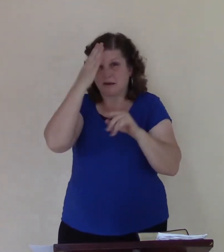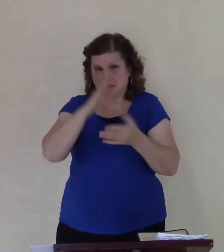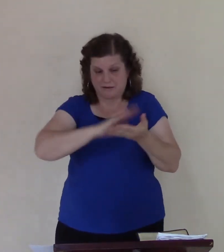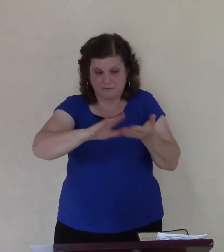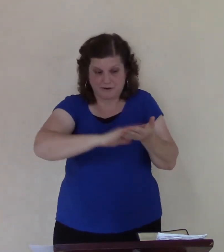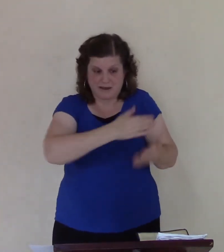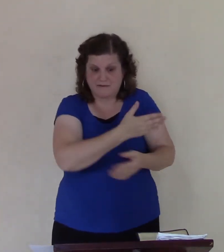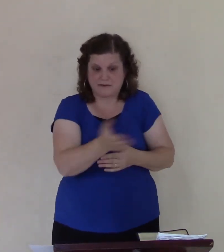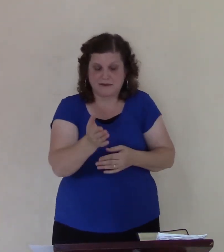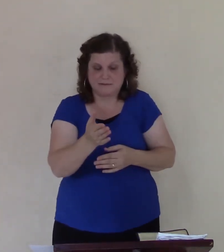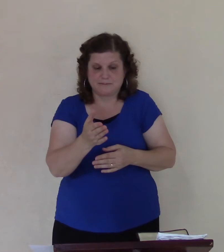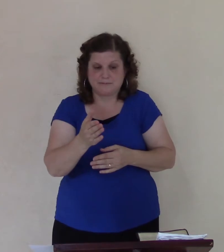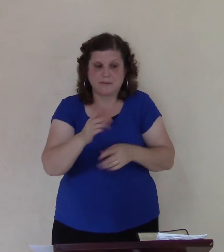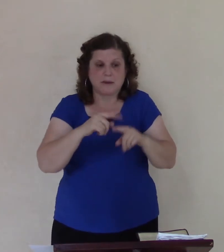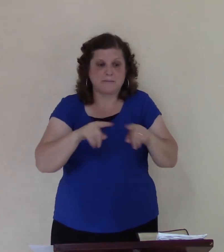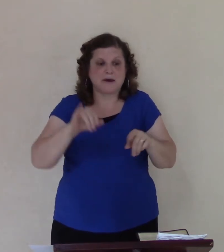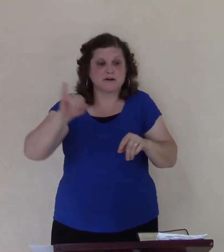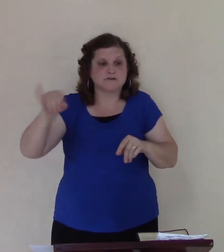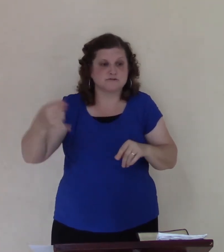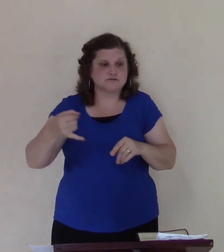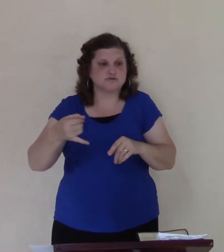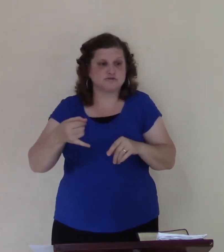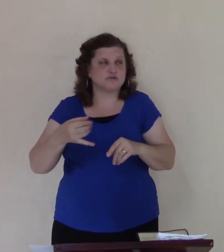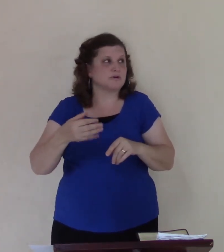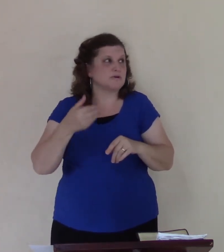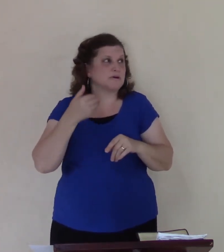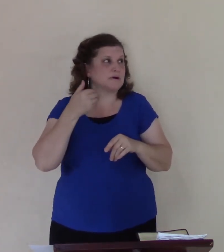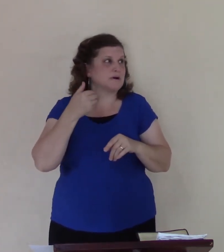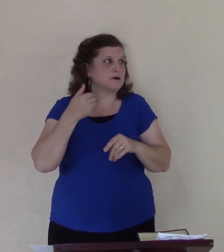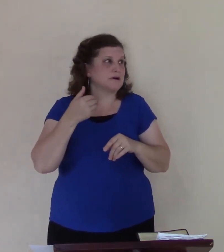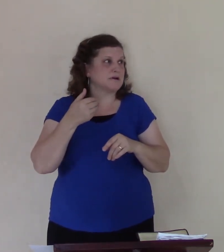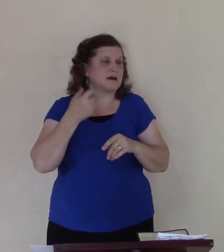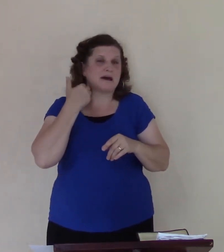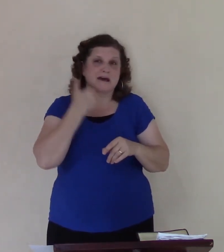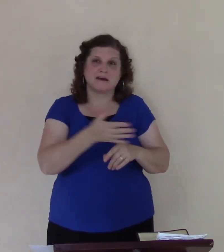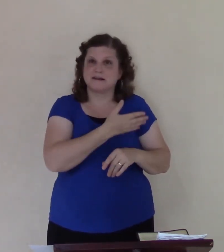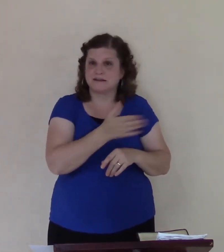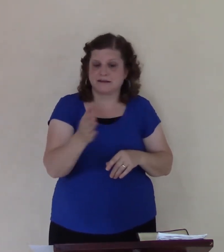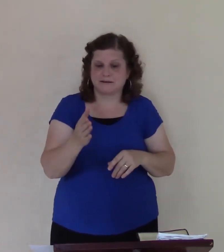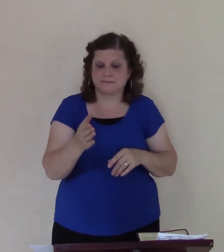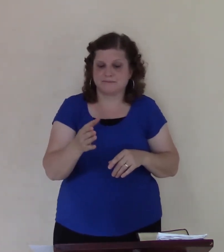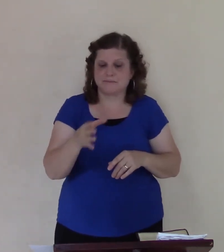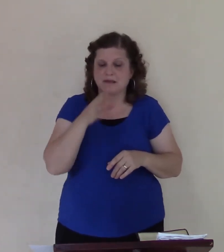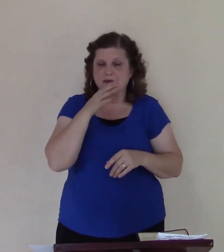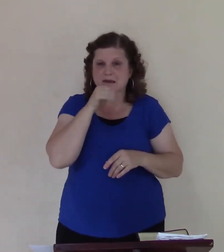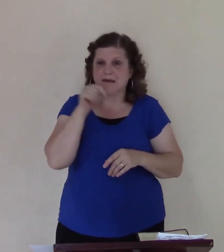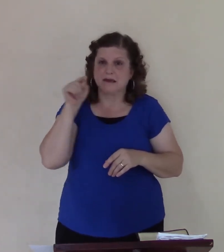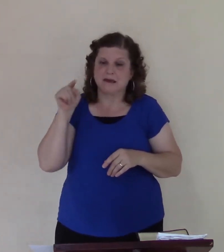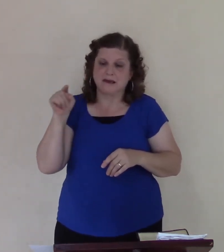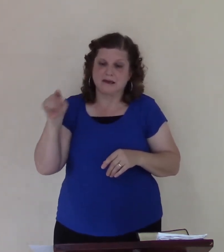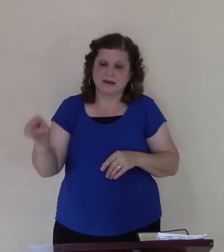came. But he had to, he pitched the gospel, they repented, and afterward, he still hates them.